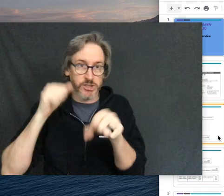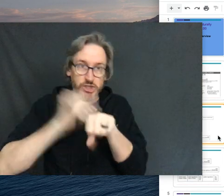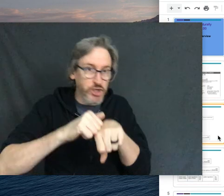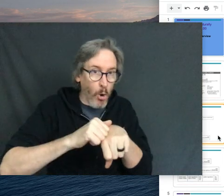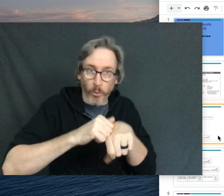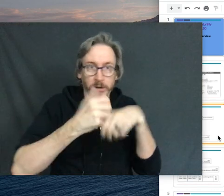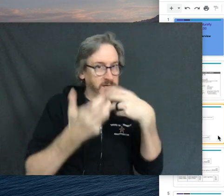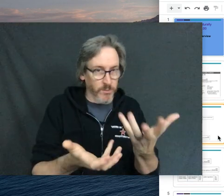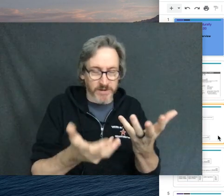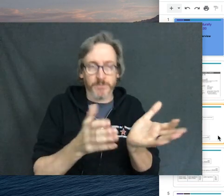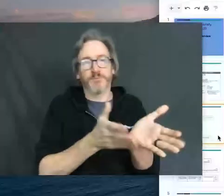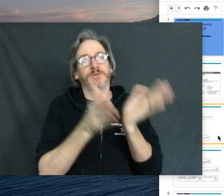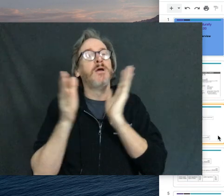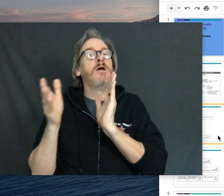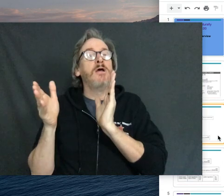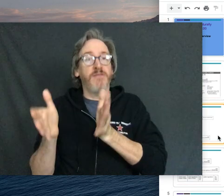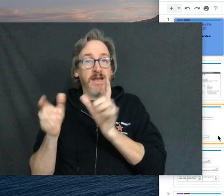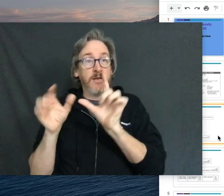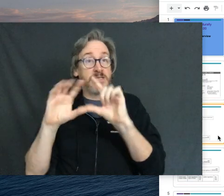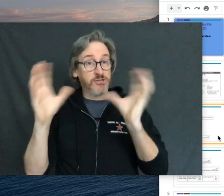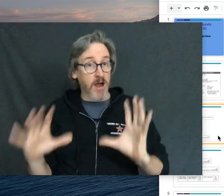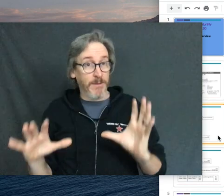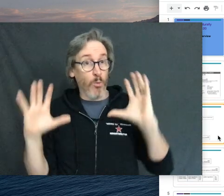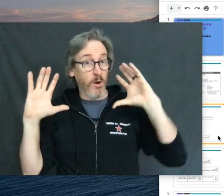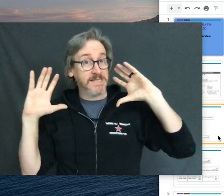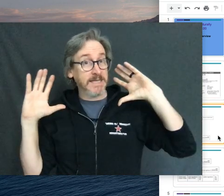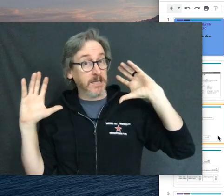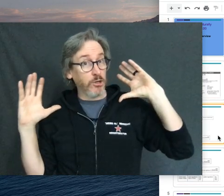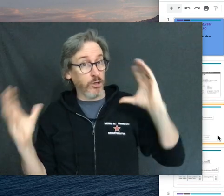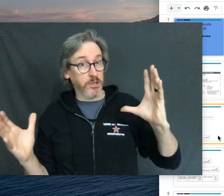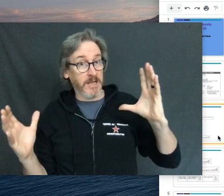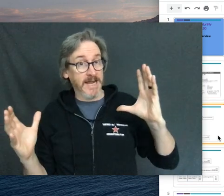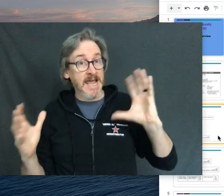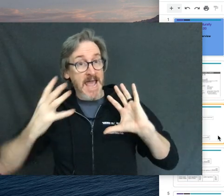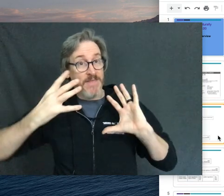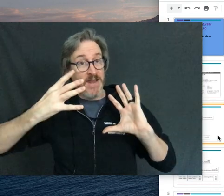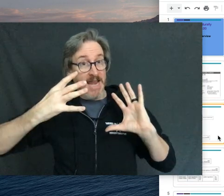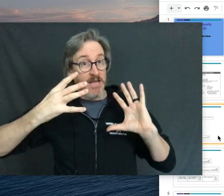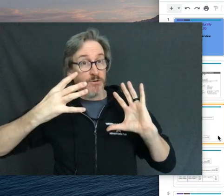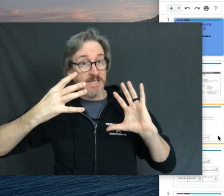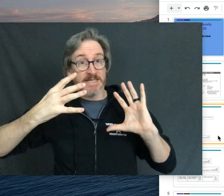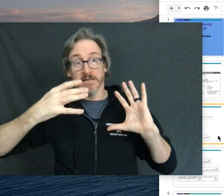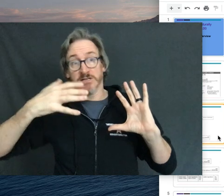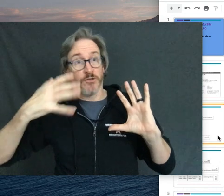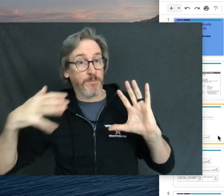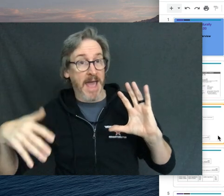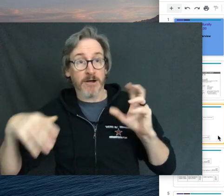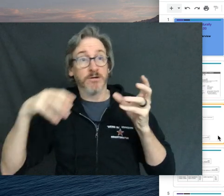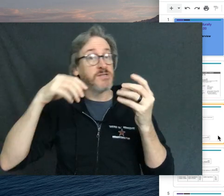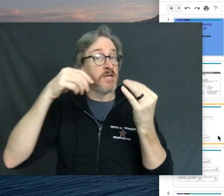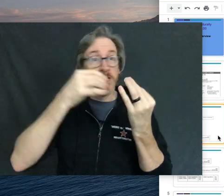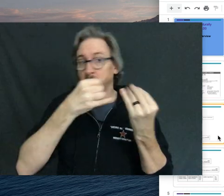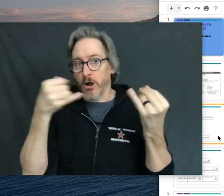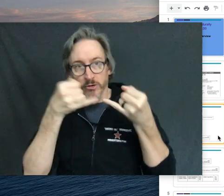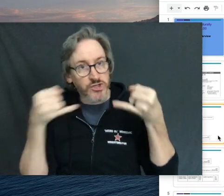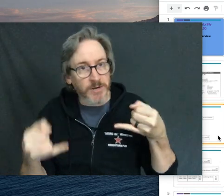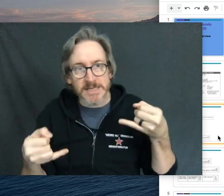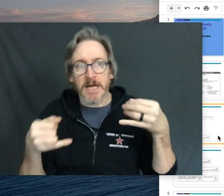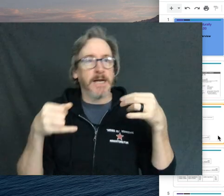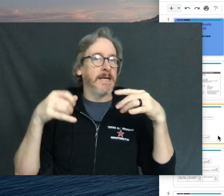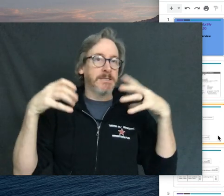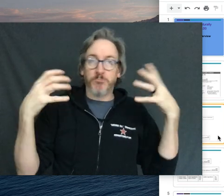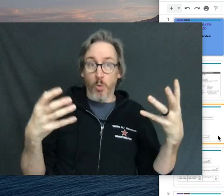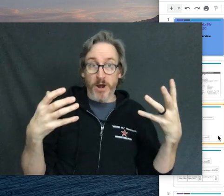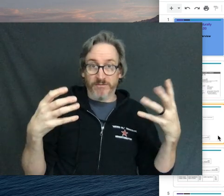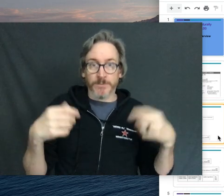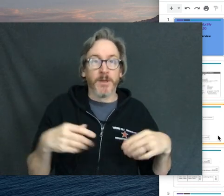Is it stone? Is it whatever? Then describe it. What does it look like? And then any other details? Are there patterns? Are there strings